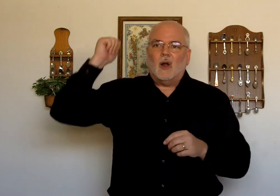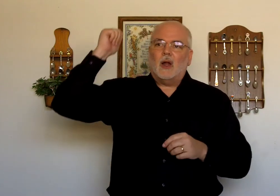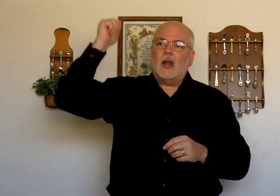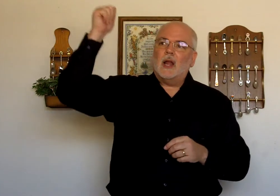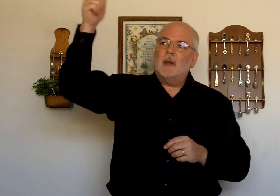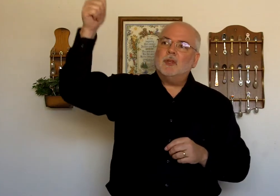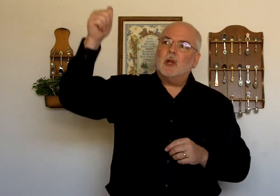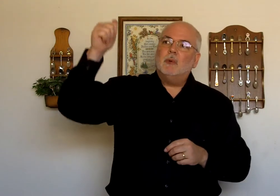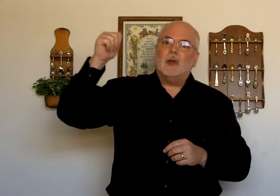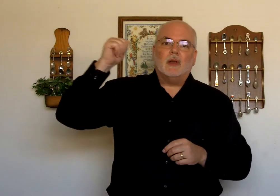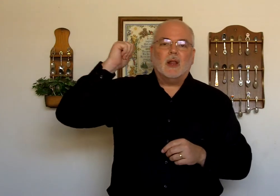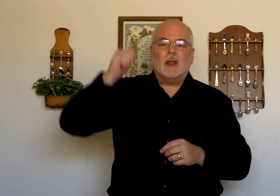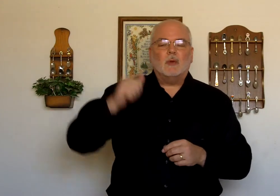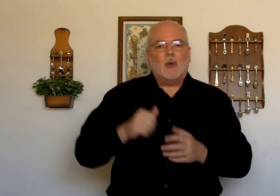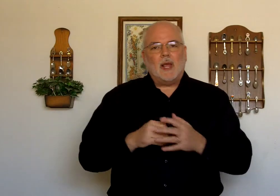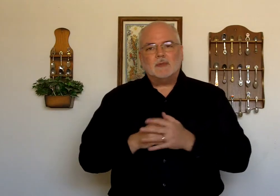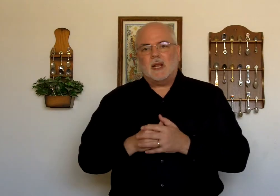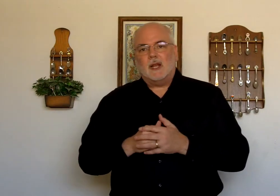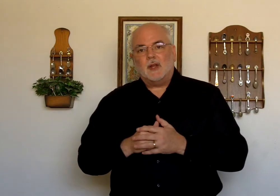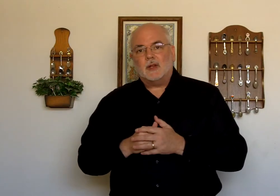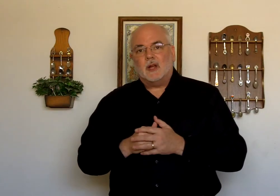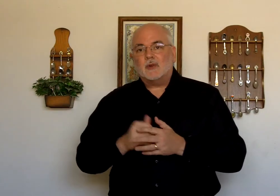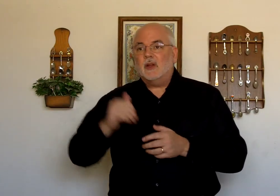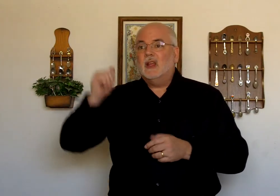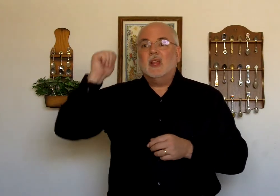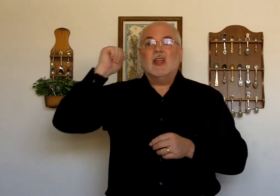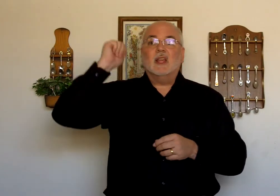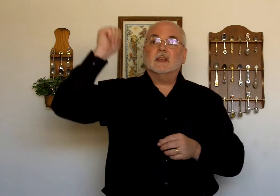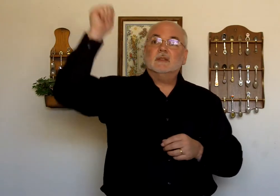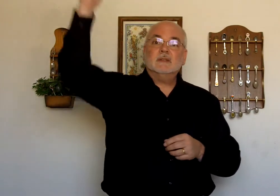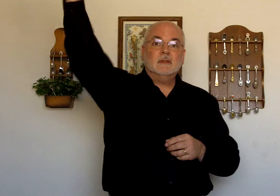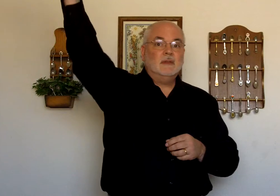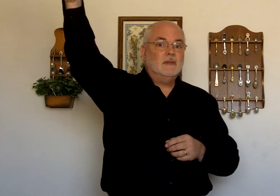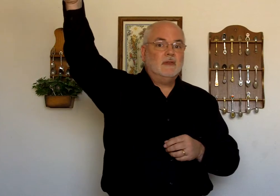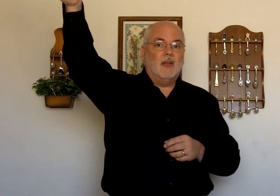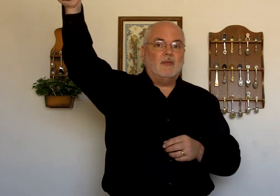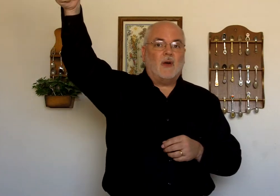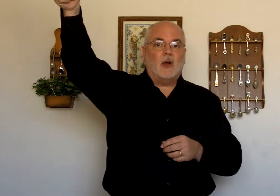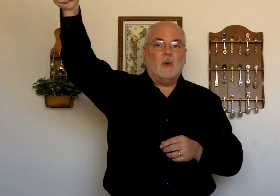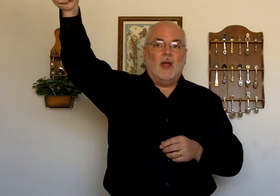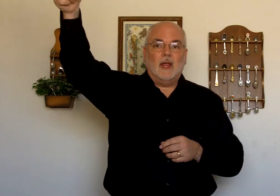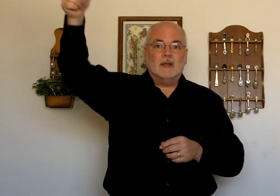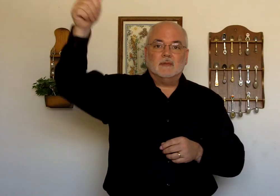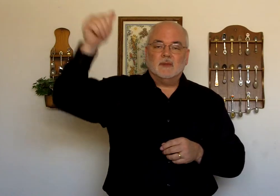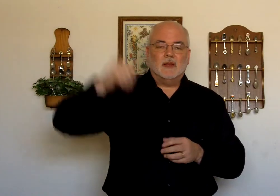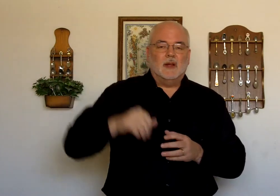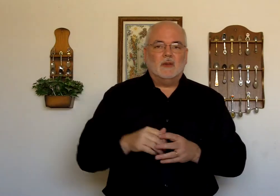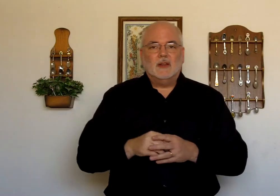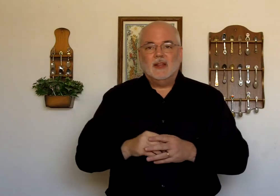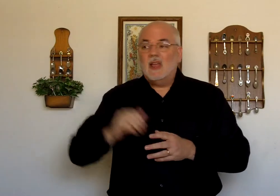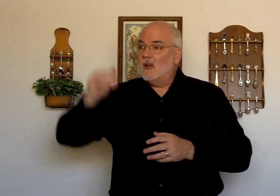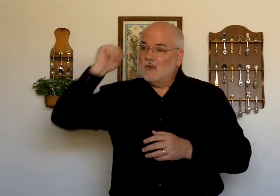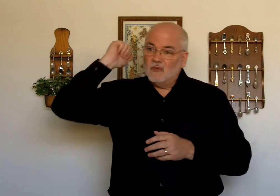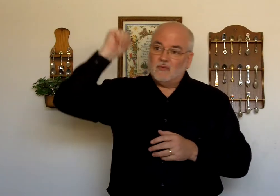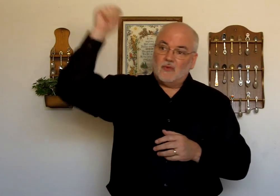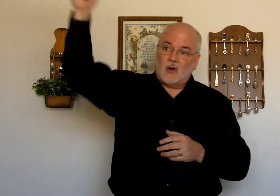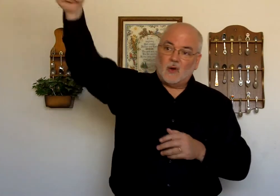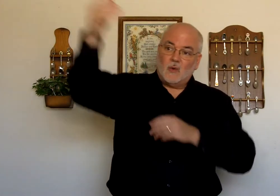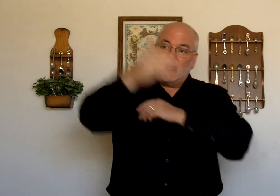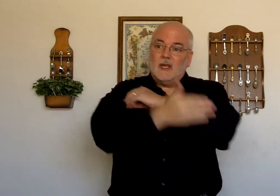Alright. And I'm just going to put. The way I'm signing another country. Is. A far away. You know. Far away